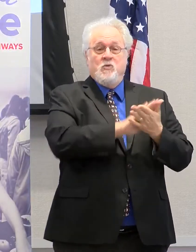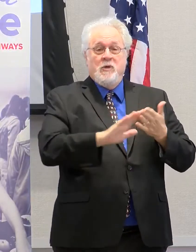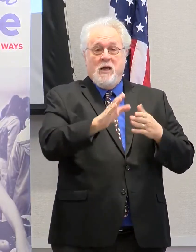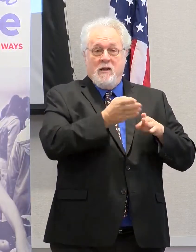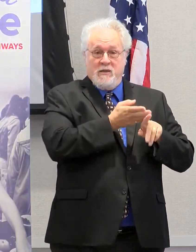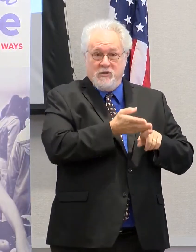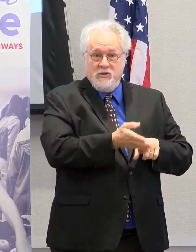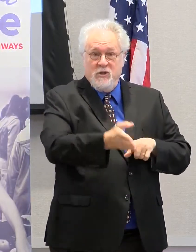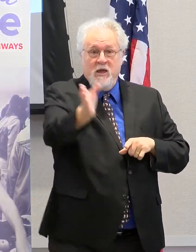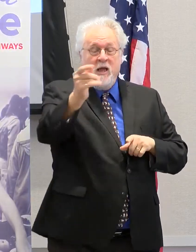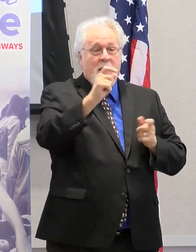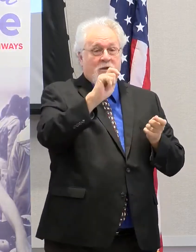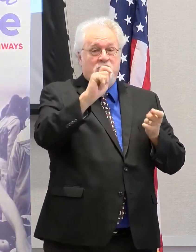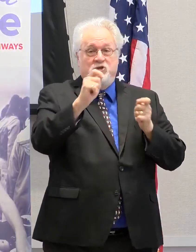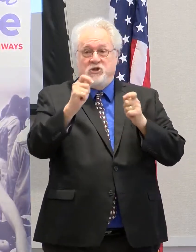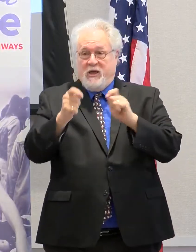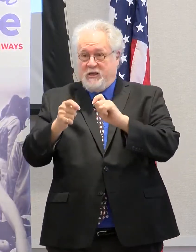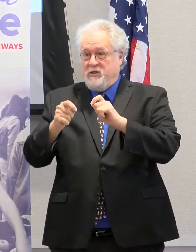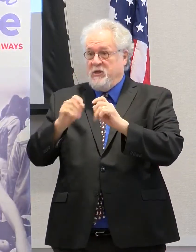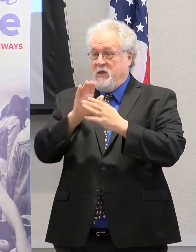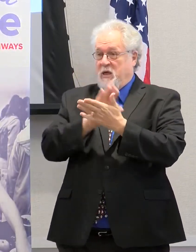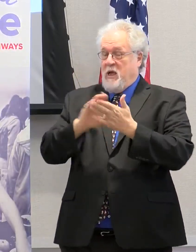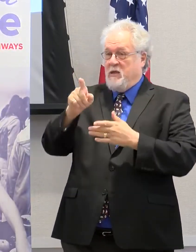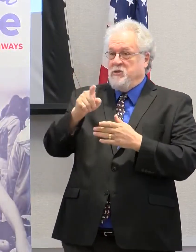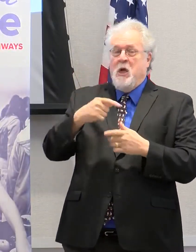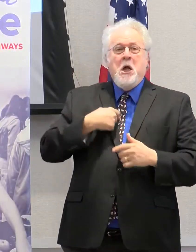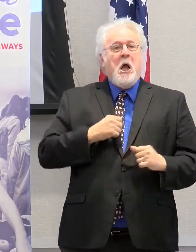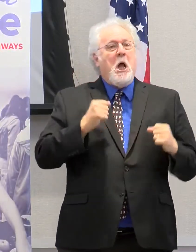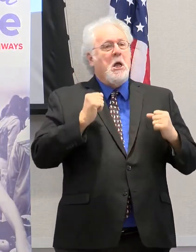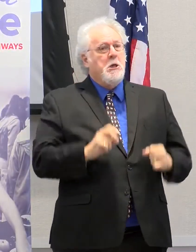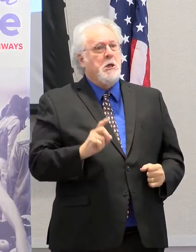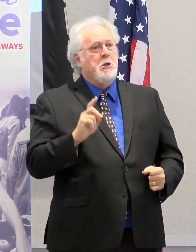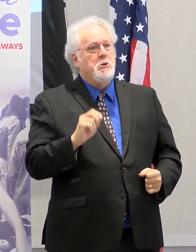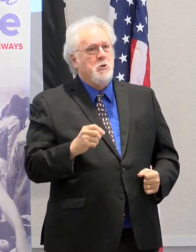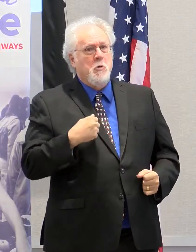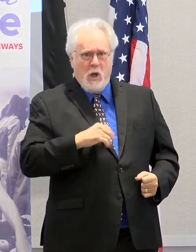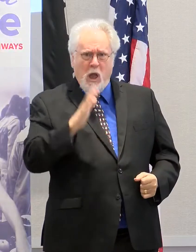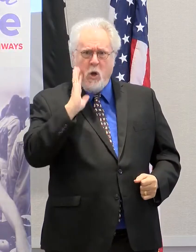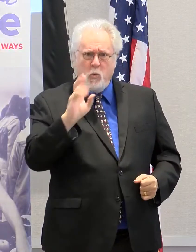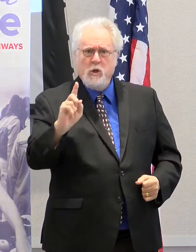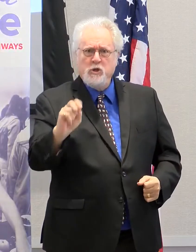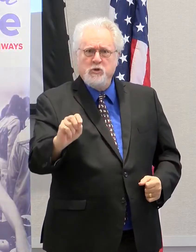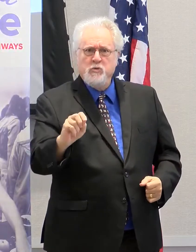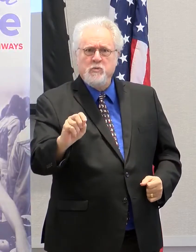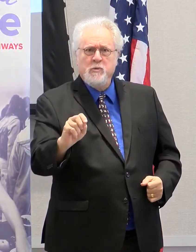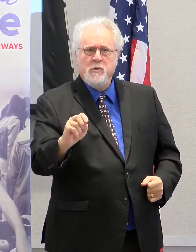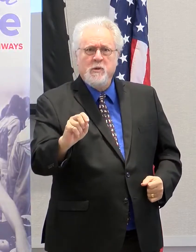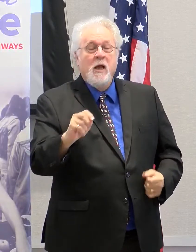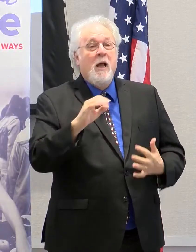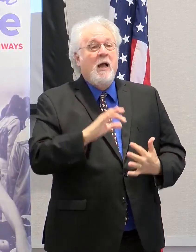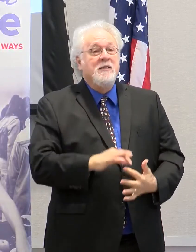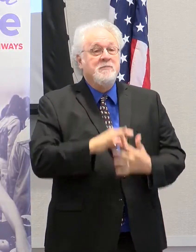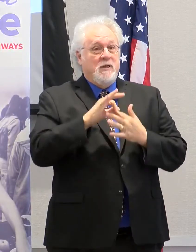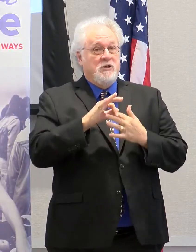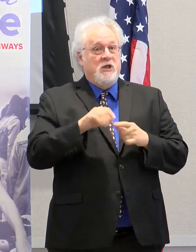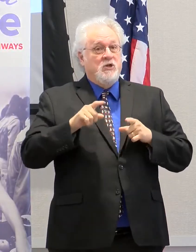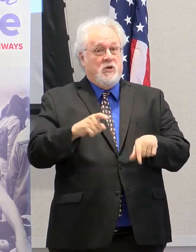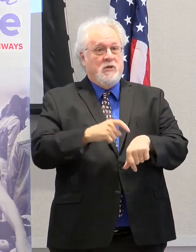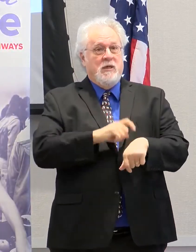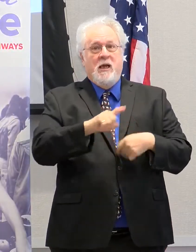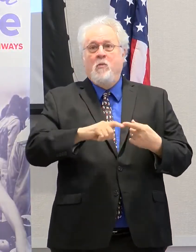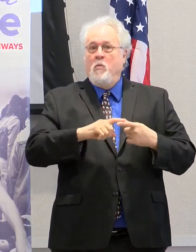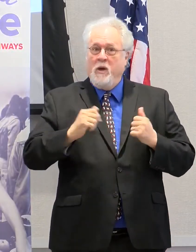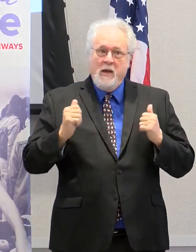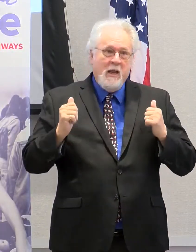shifting the mindset about college to, I can do this, I will do this, especially at a time when